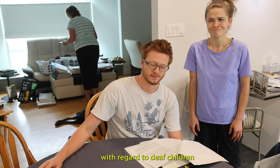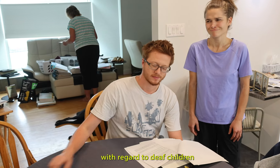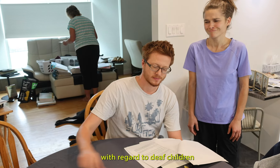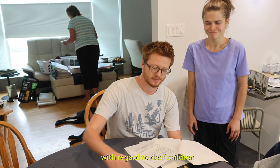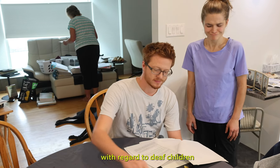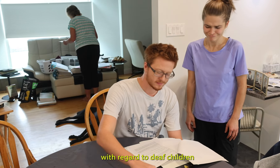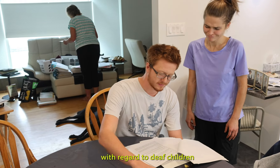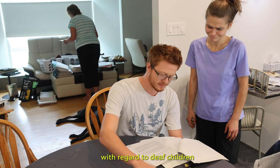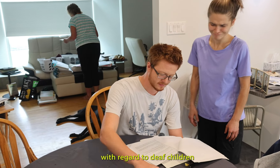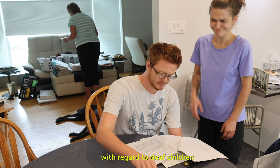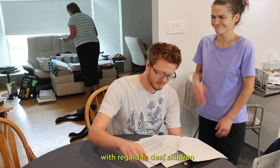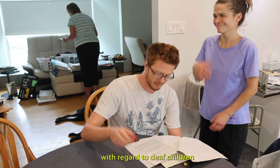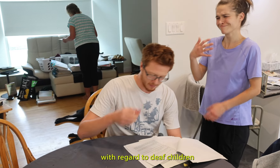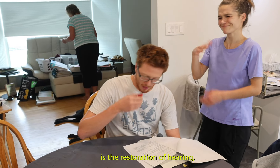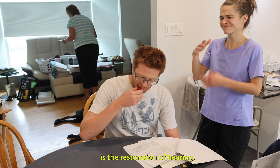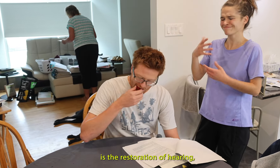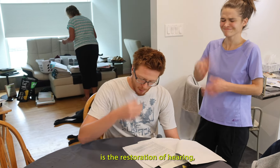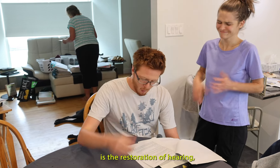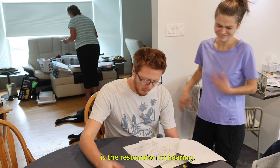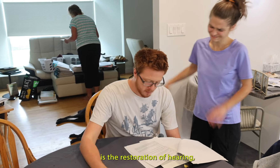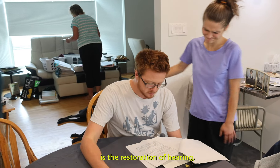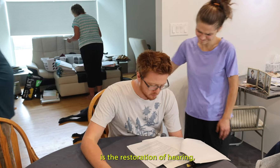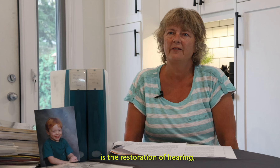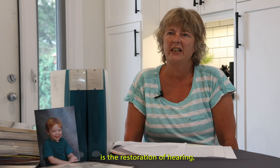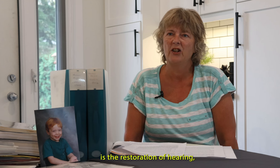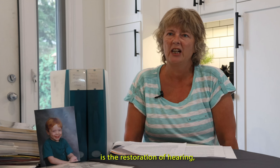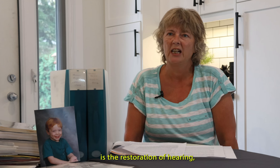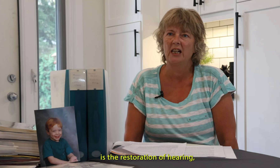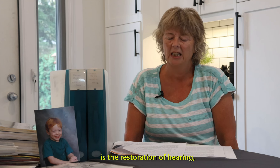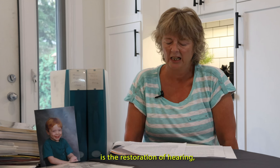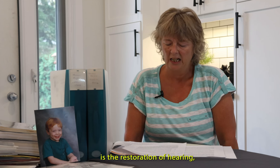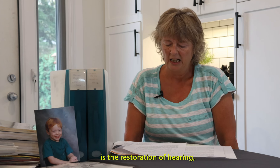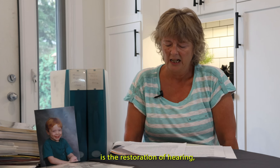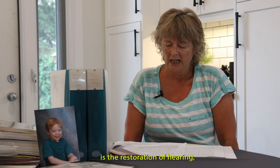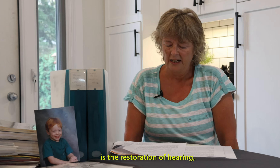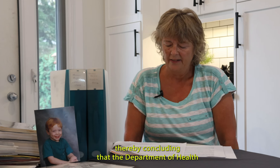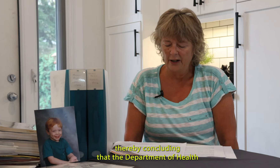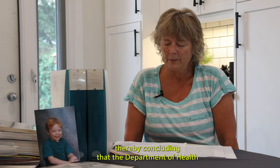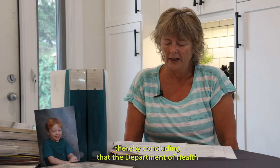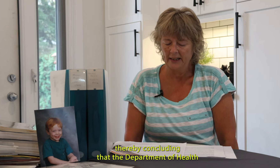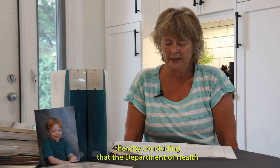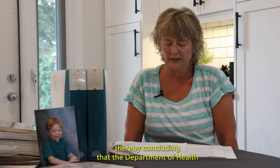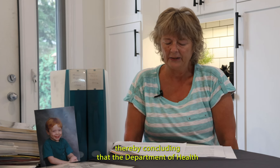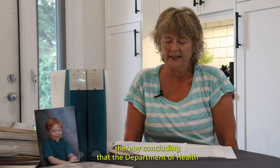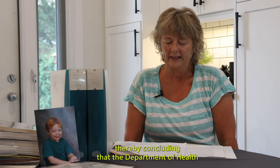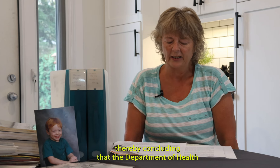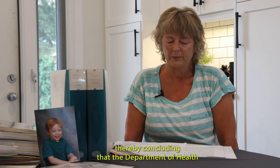regard to deaf children is the restoration of hearing. Thereby concluding that the